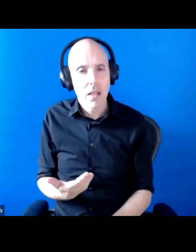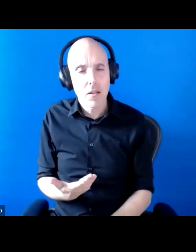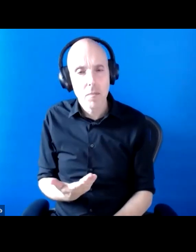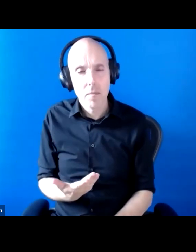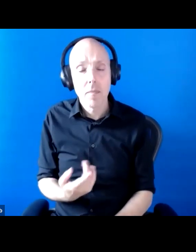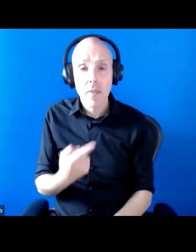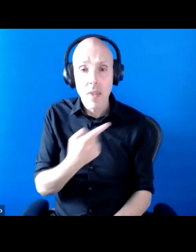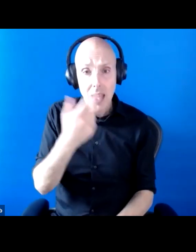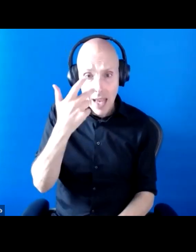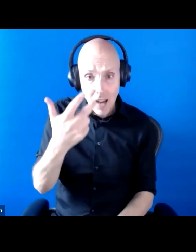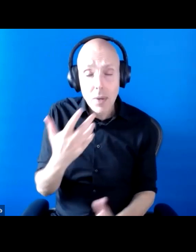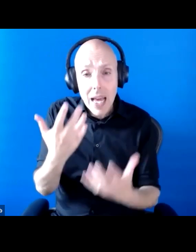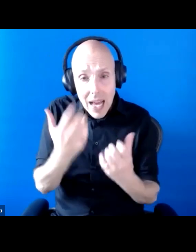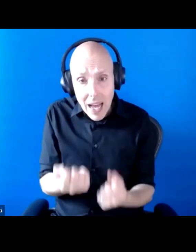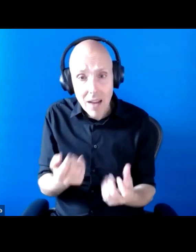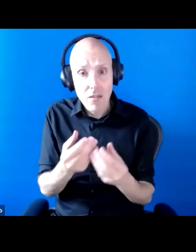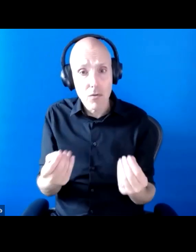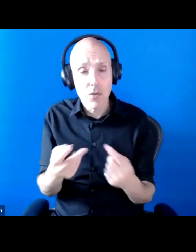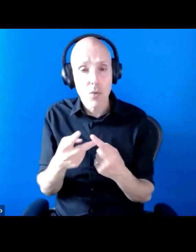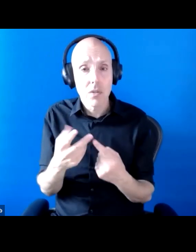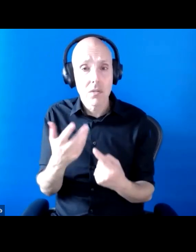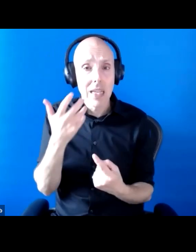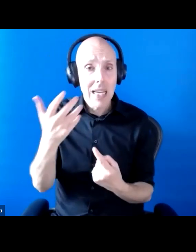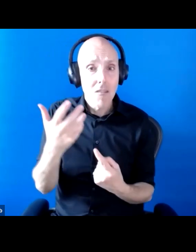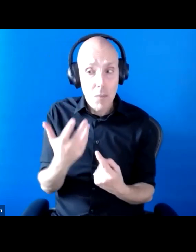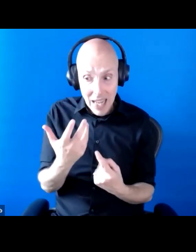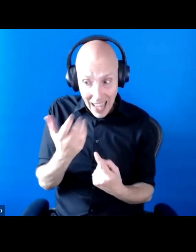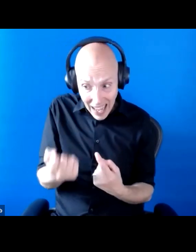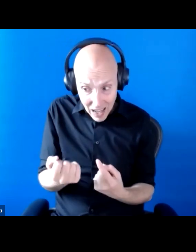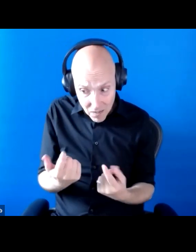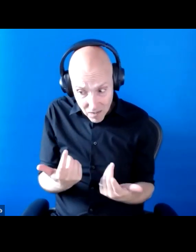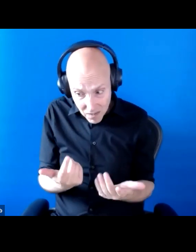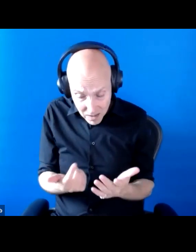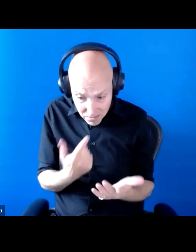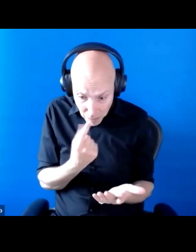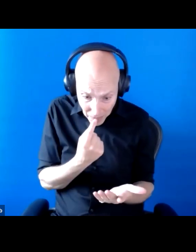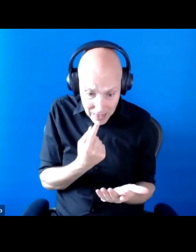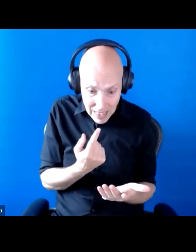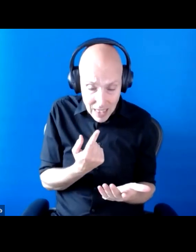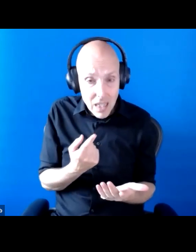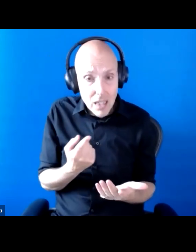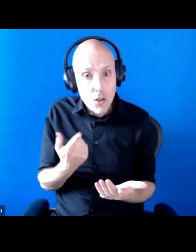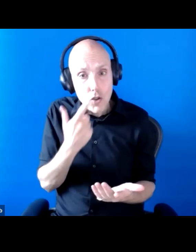had the ability to make sure we weren't put in vulnerable situations, yet they didn't act on that.